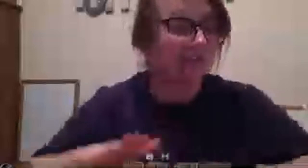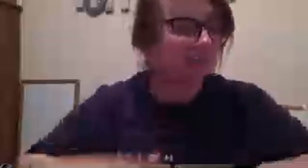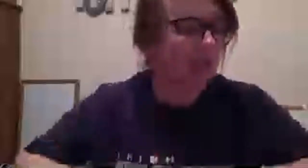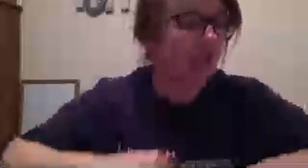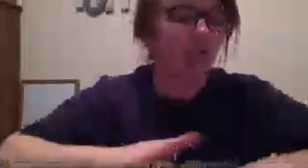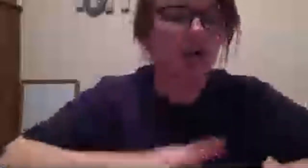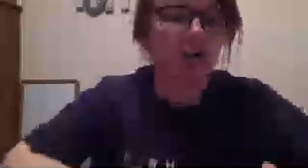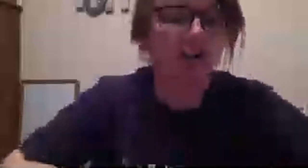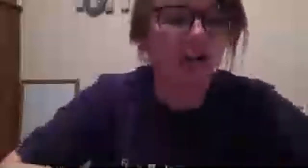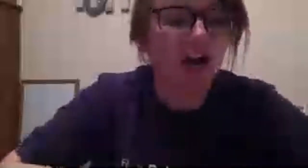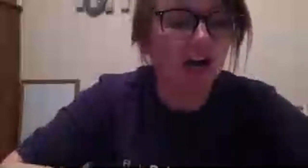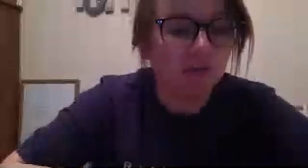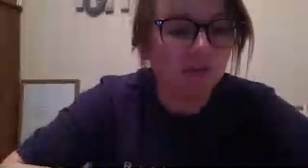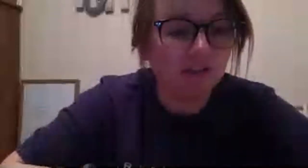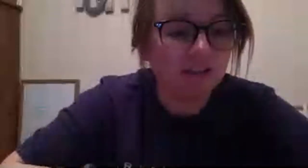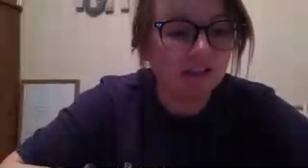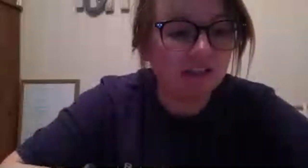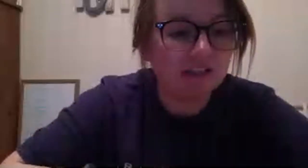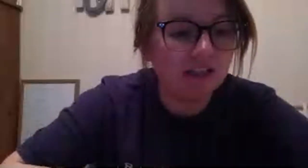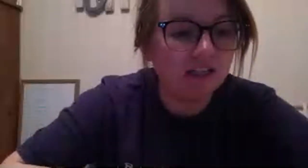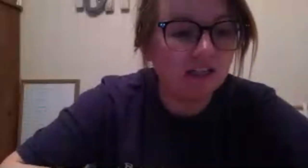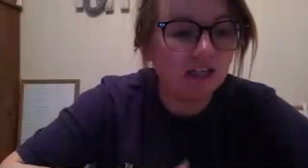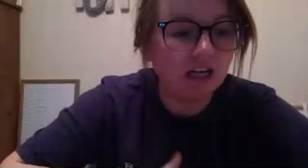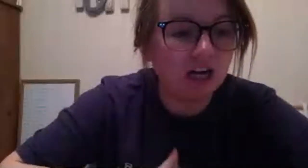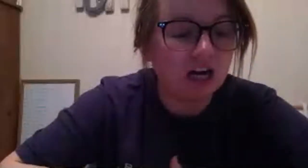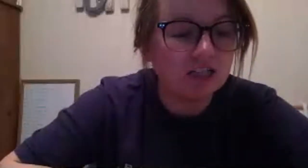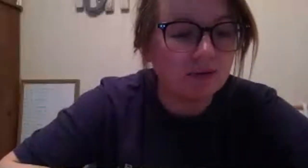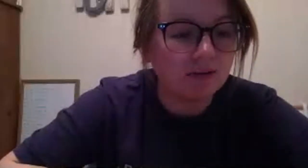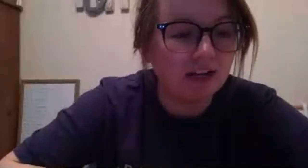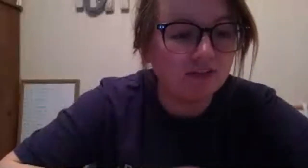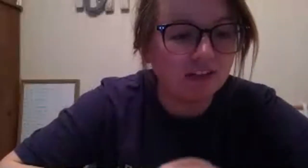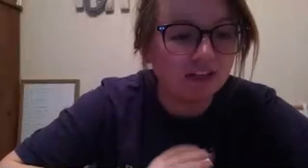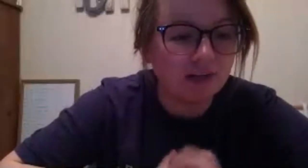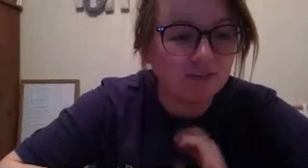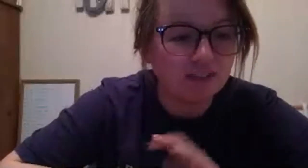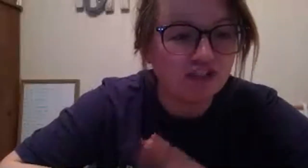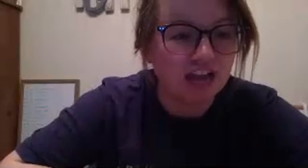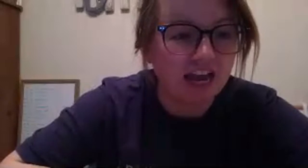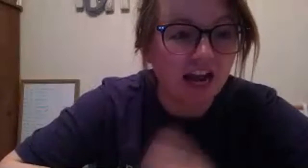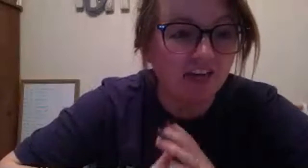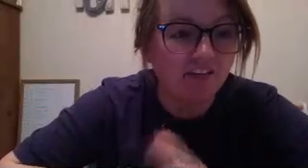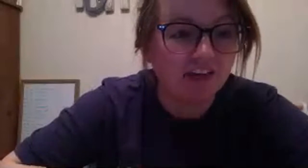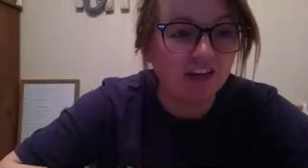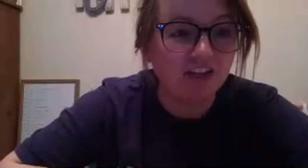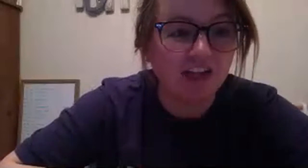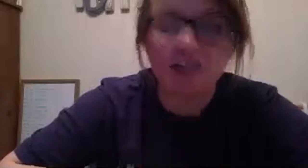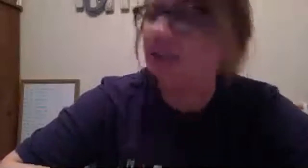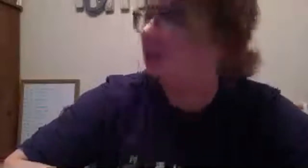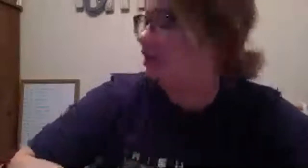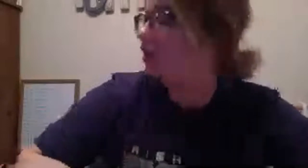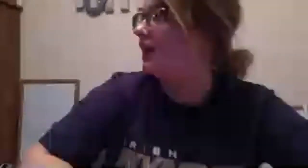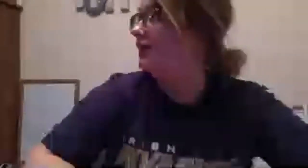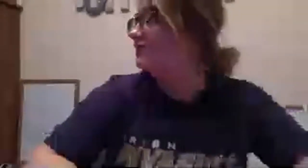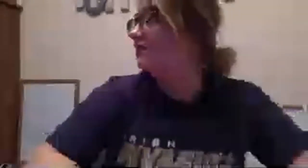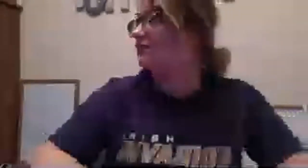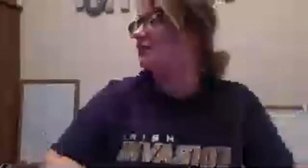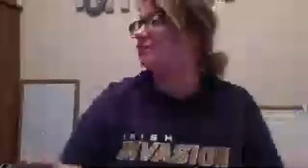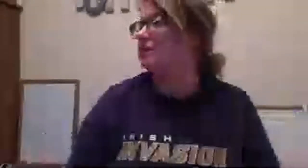um awesome i'm glad you figured it out mrs j i don't even know how to do that you already got a snack babe come on